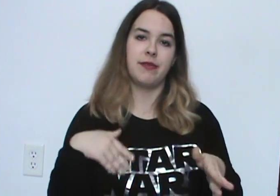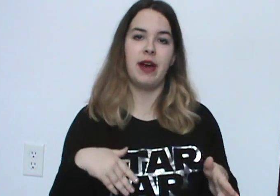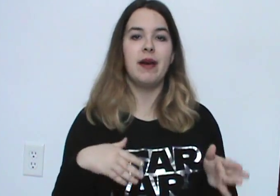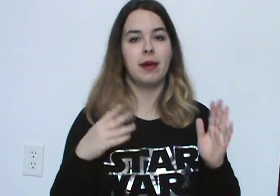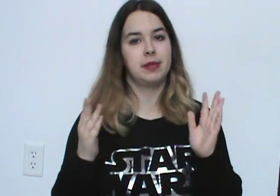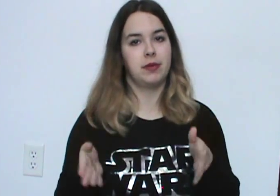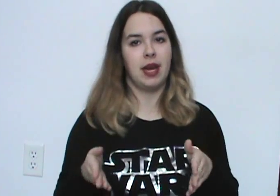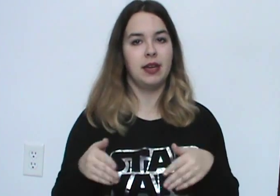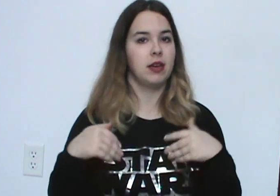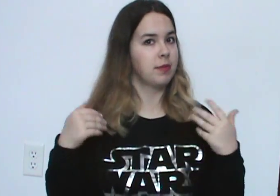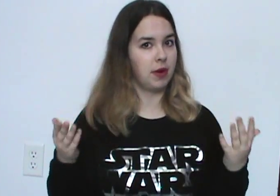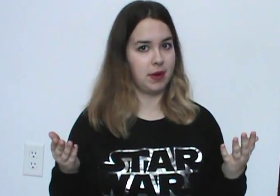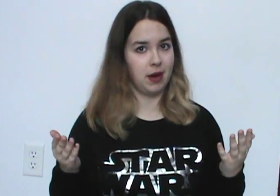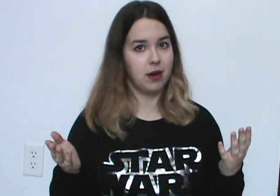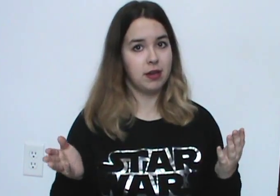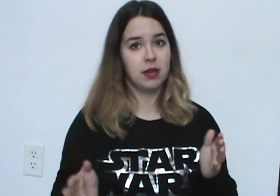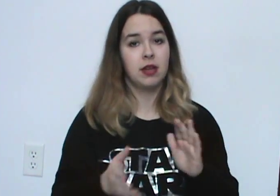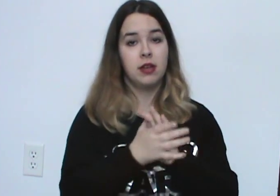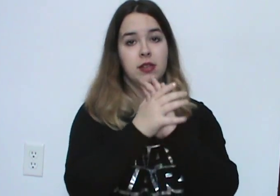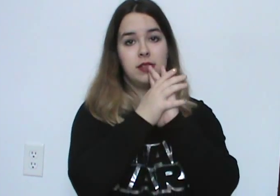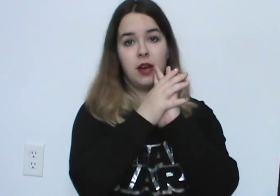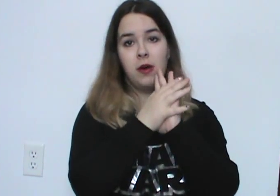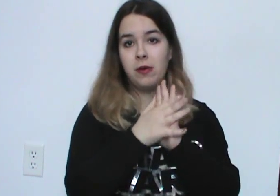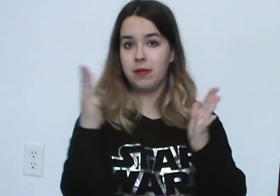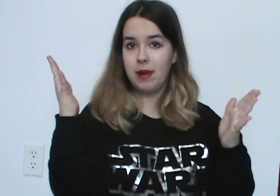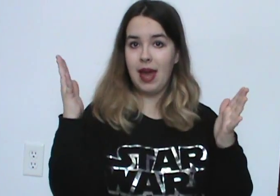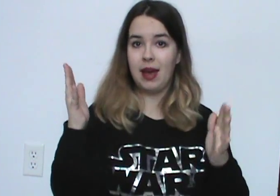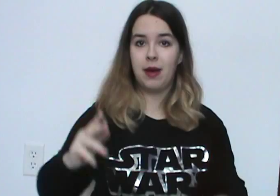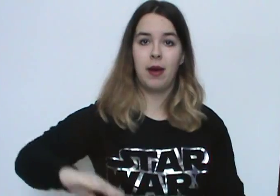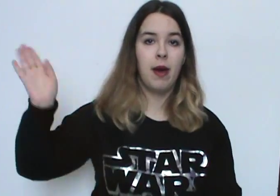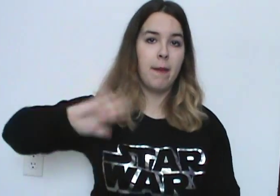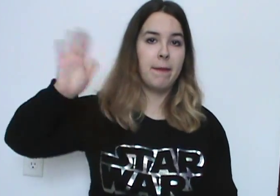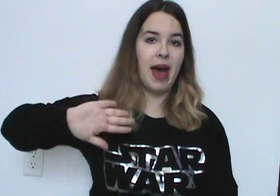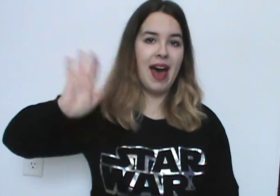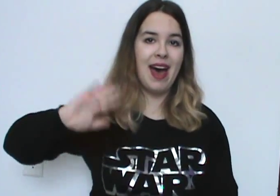5, Episode 10, called Broken Heart. So yeah, bye! Bye!